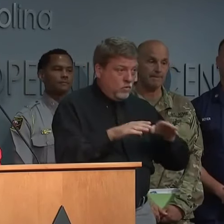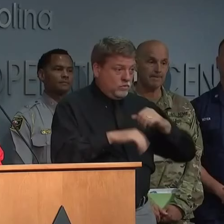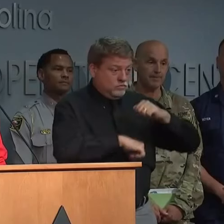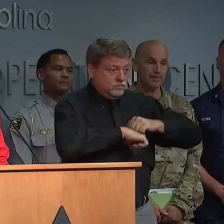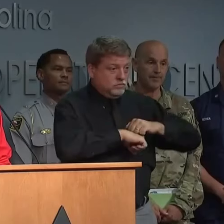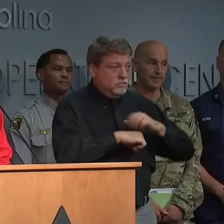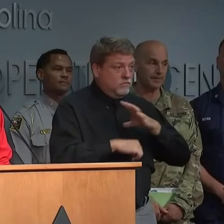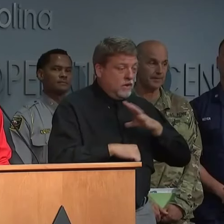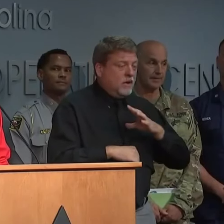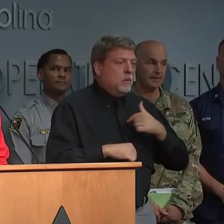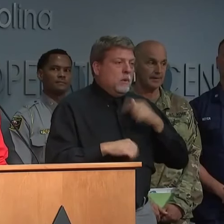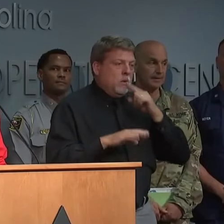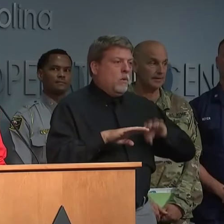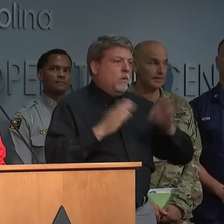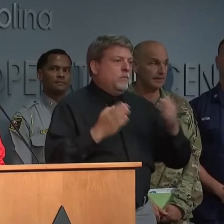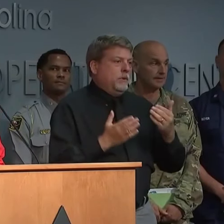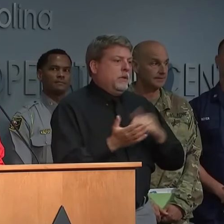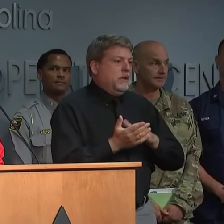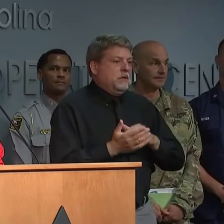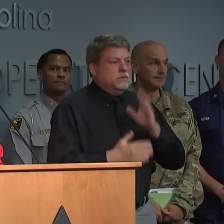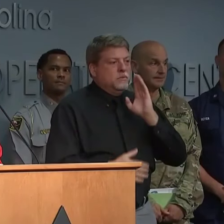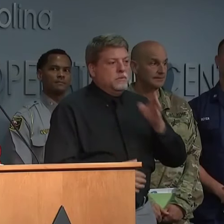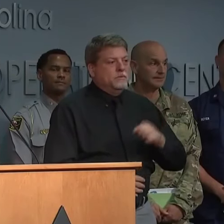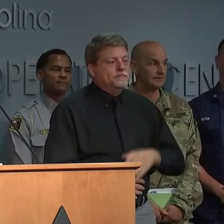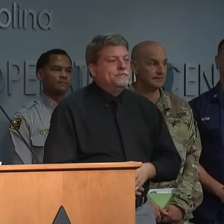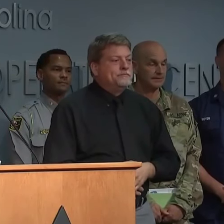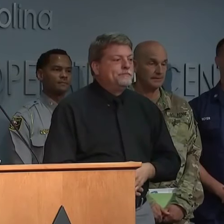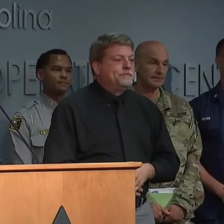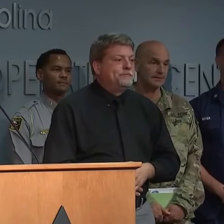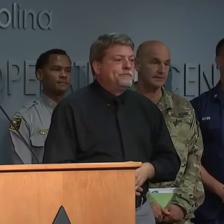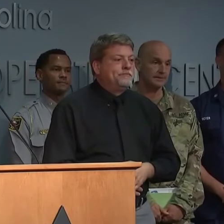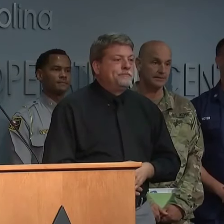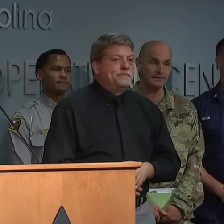quickly. Hopefully we could reestablish those opening those roads.